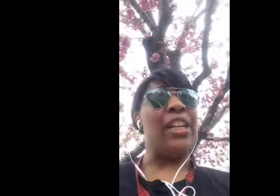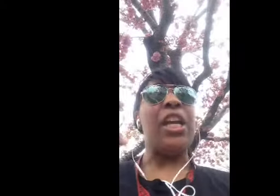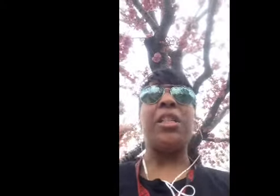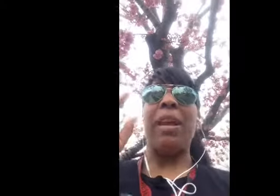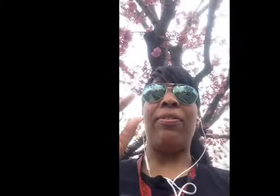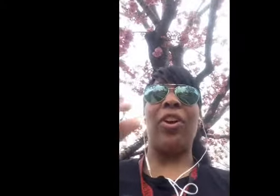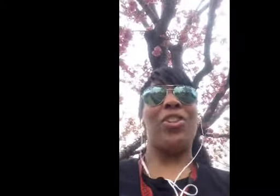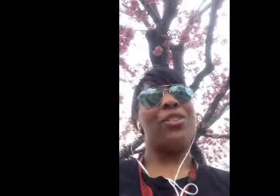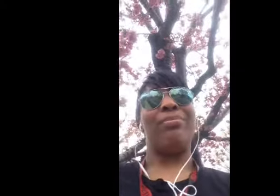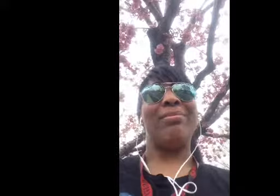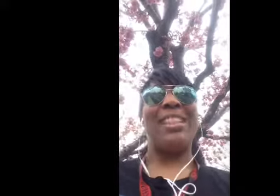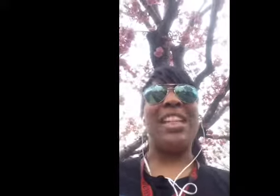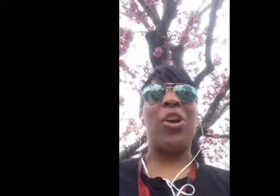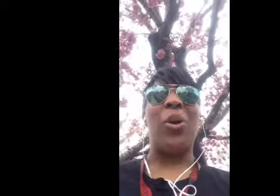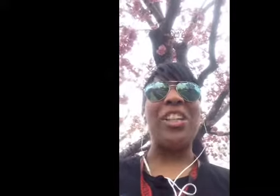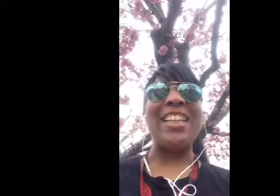It's May 1st. Isn't it gorgeous?